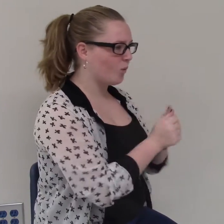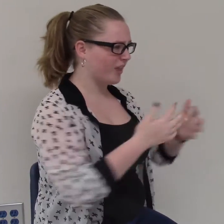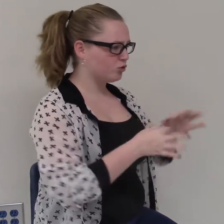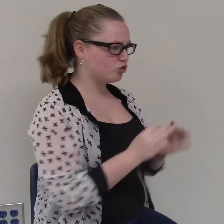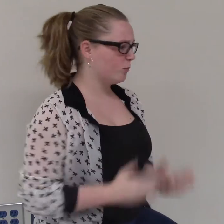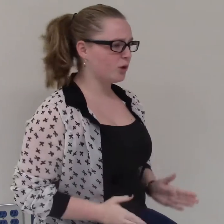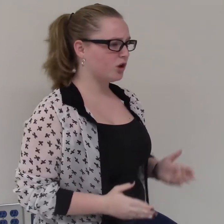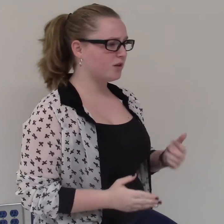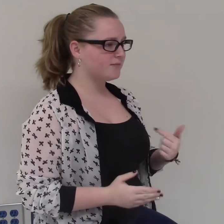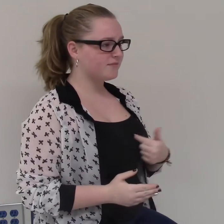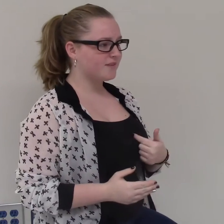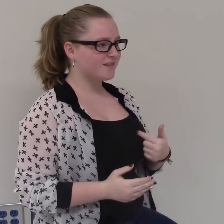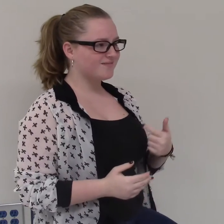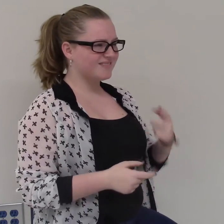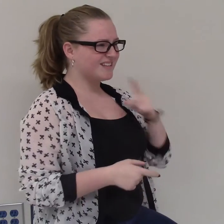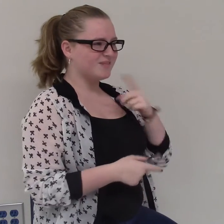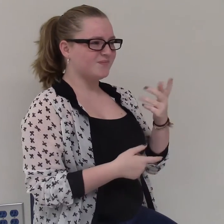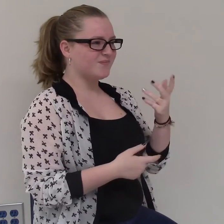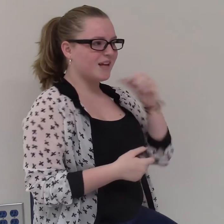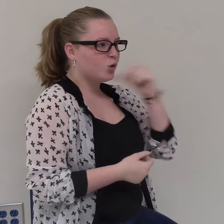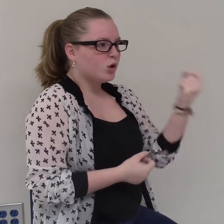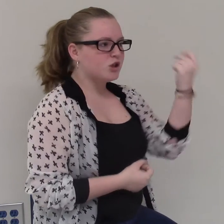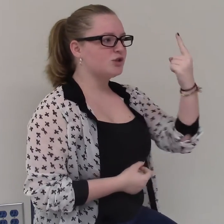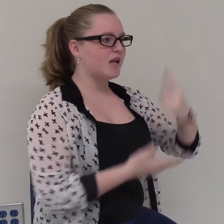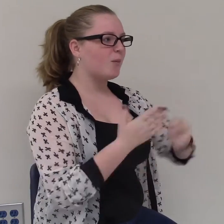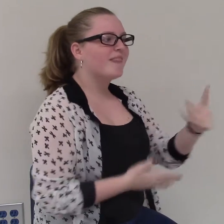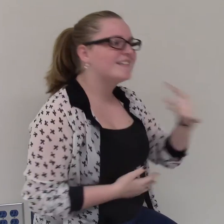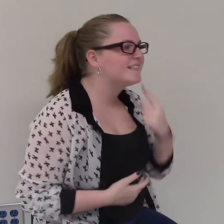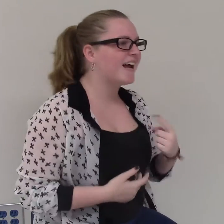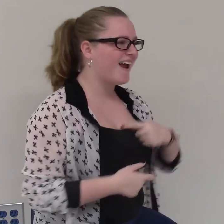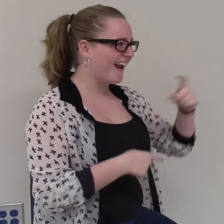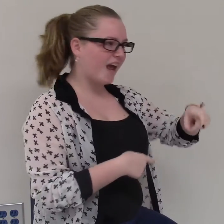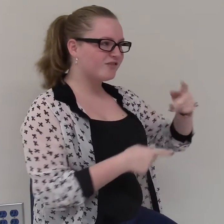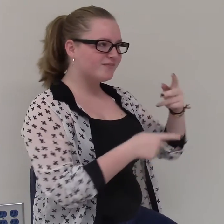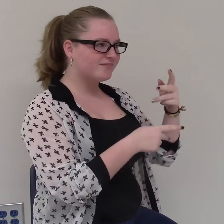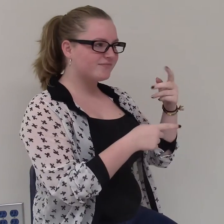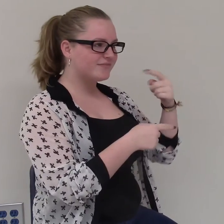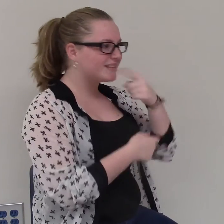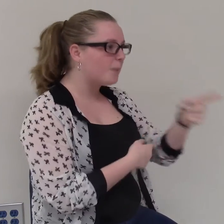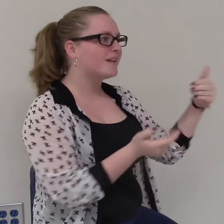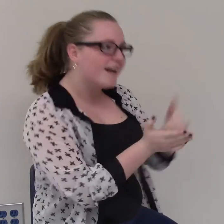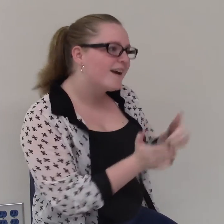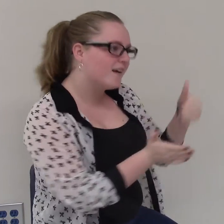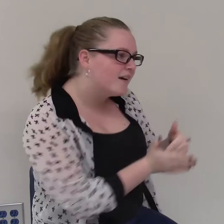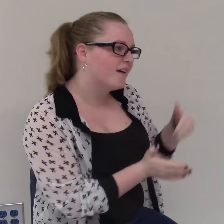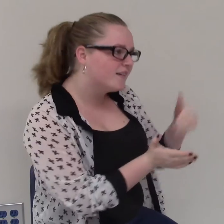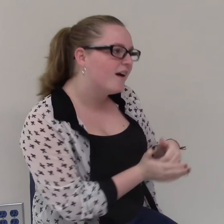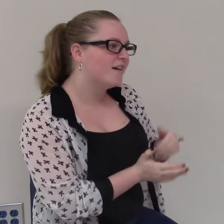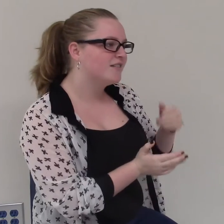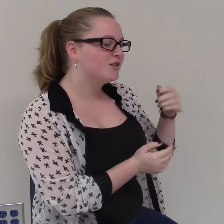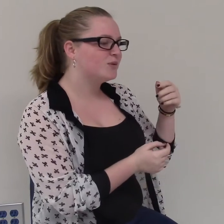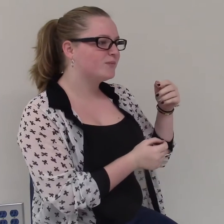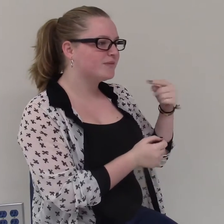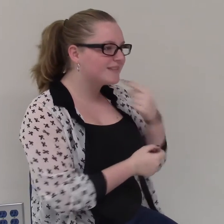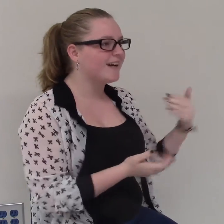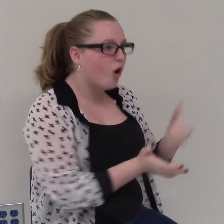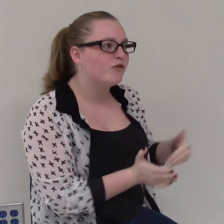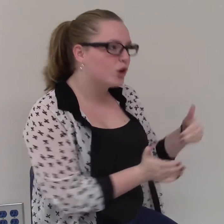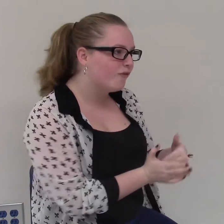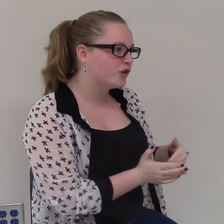they're saying. And I'm like, could you say it again? Again? Repeat it again for me, please? I can read lips sometimes, but